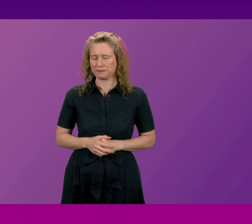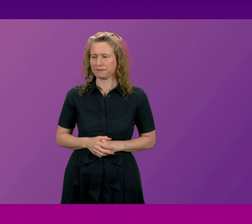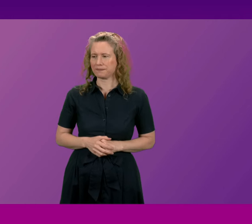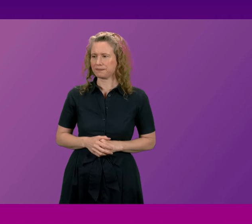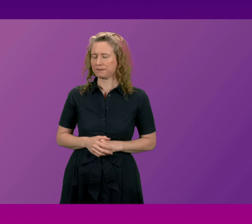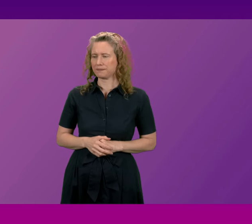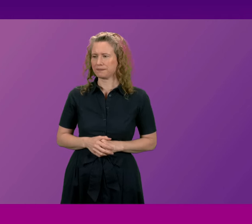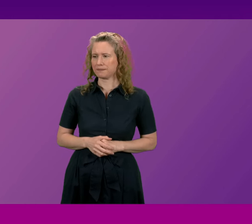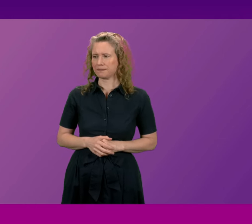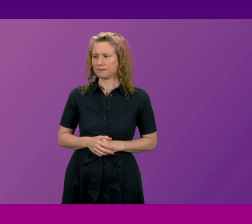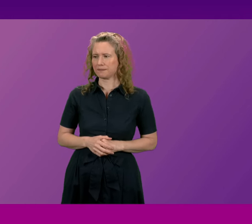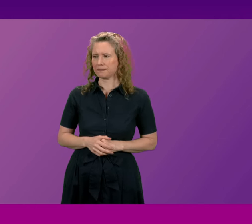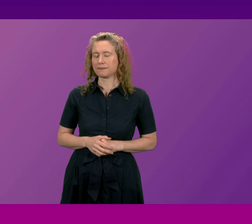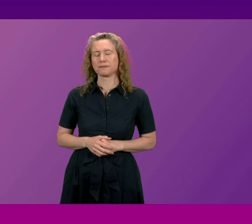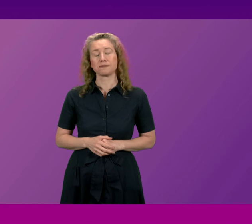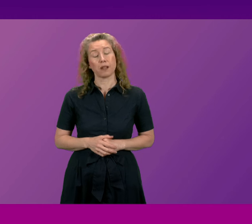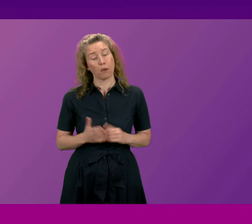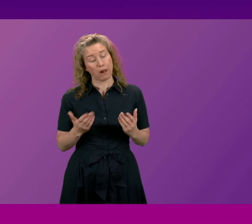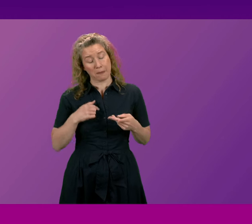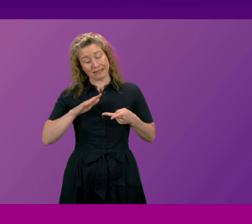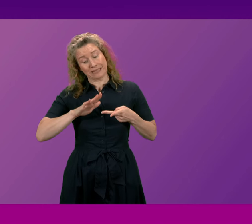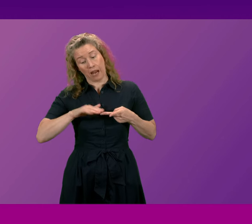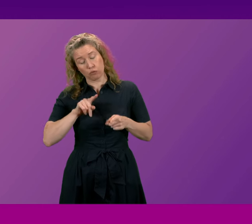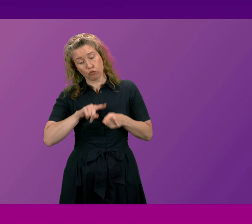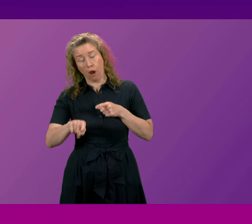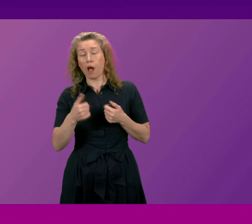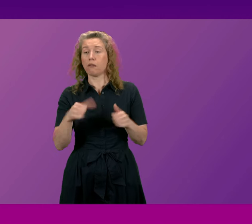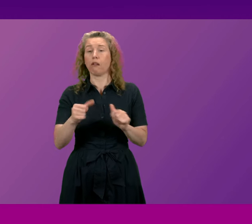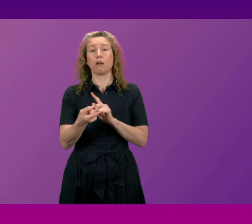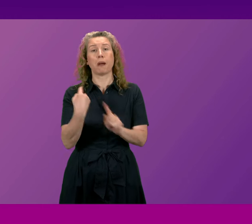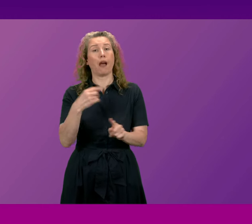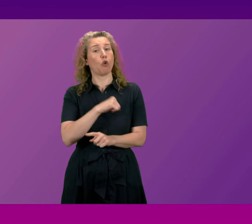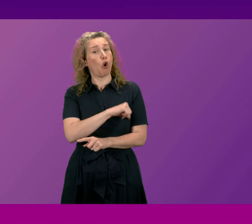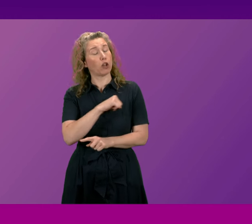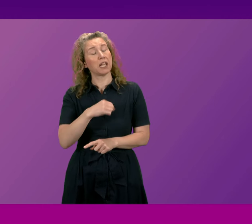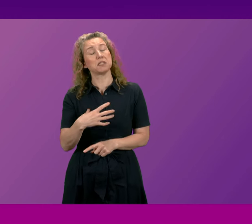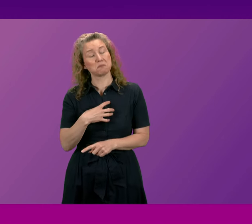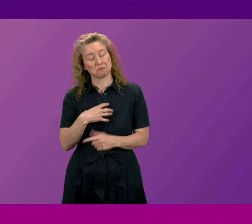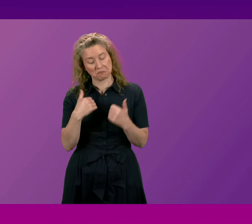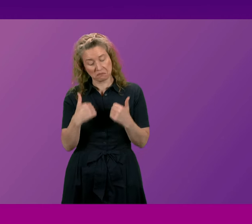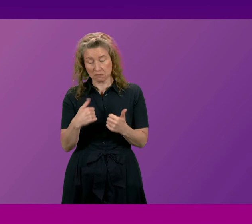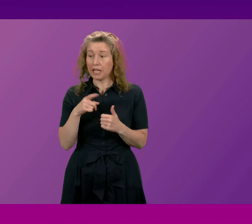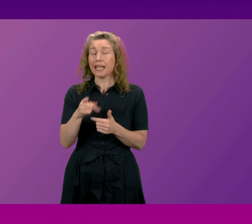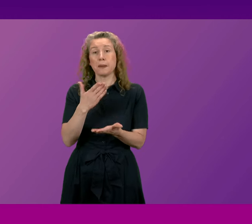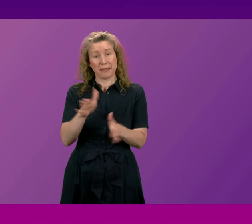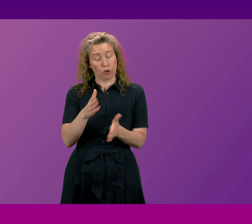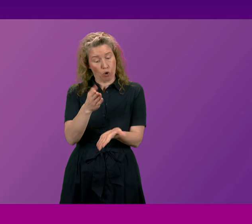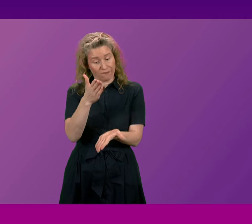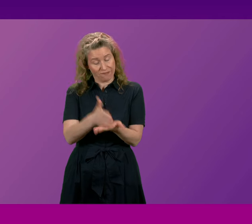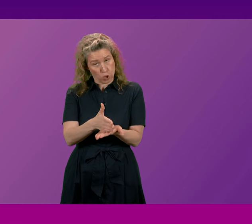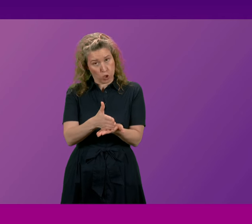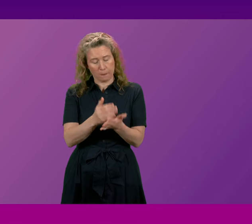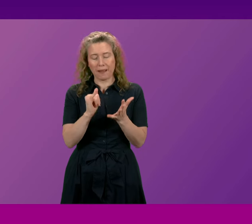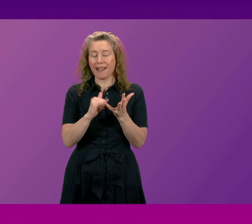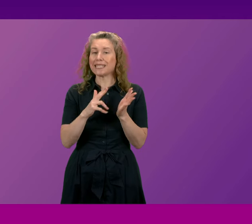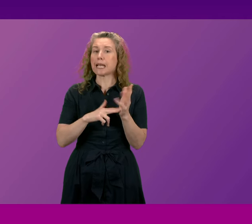Well, I'm glad at my second attempt I was able to get an honest answer out of John Swinney. He has confirmed that